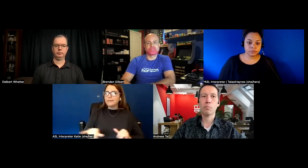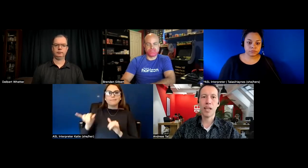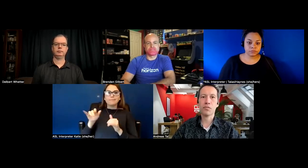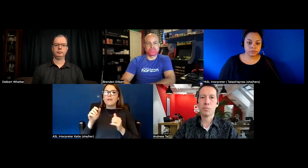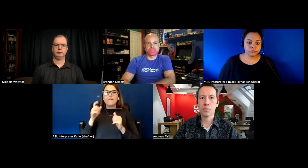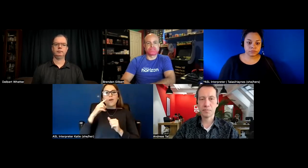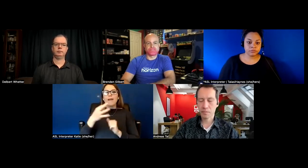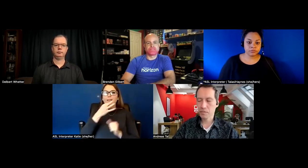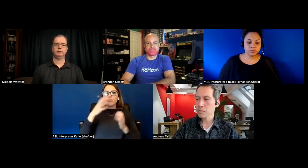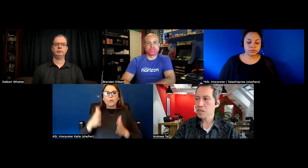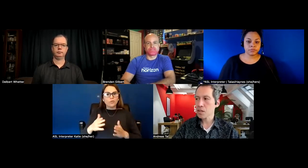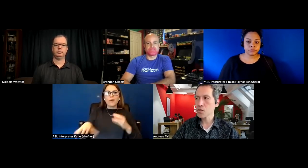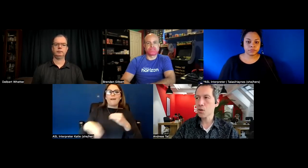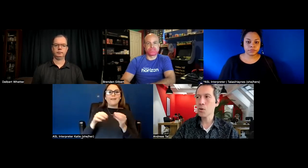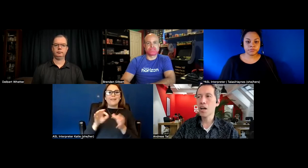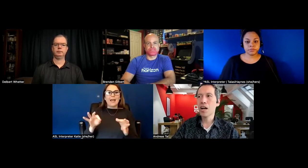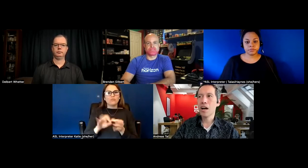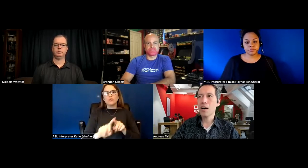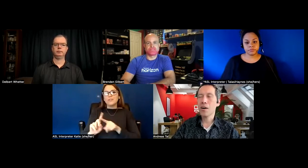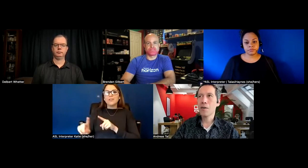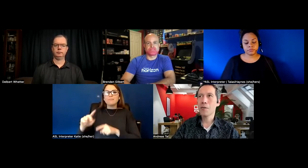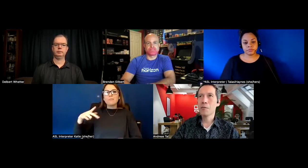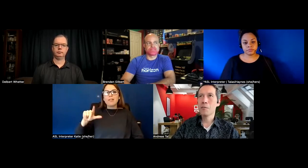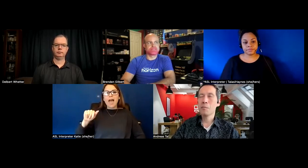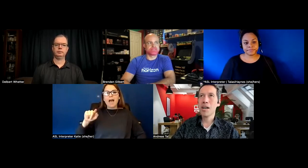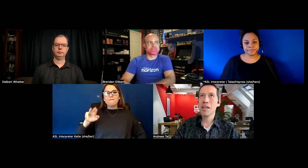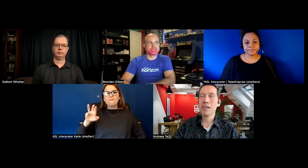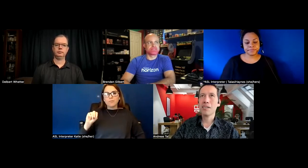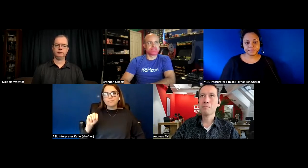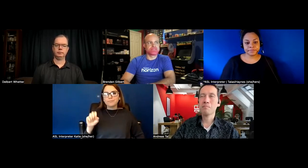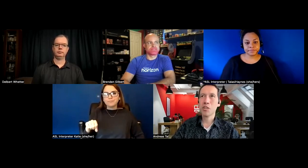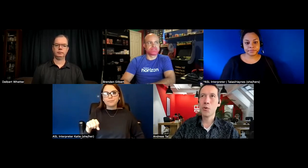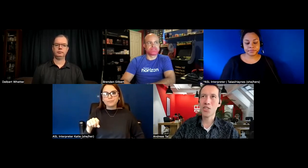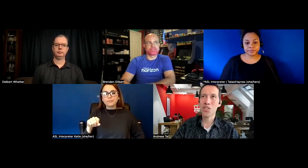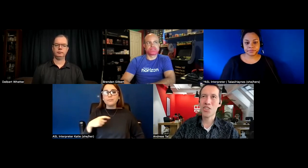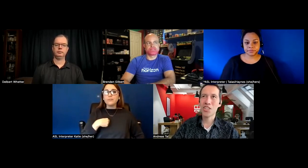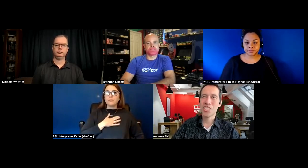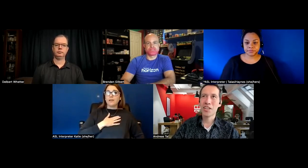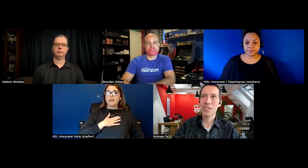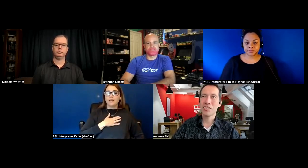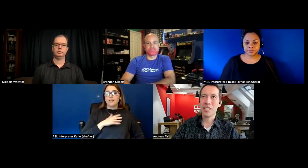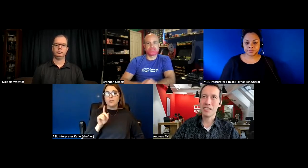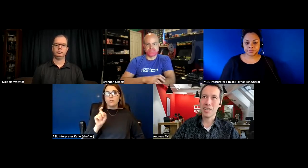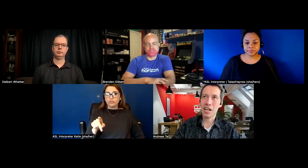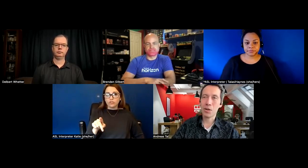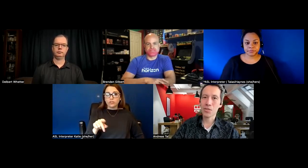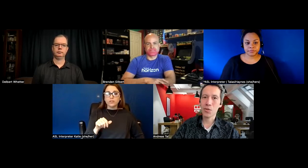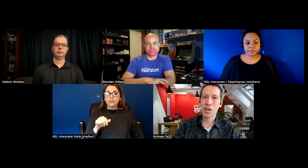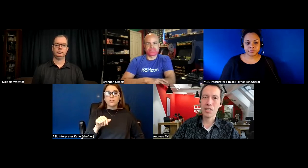platforms so uh my question that and that counts for other